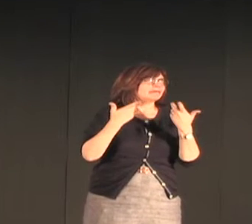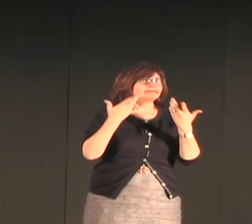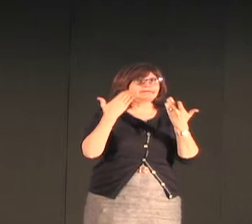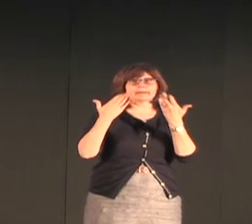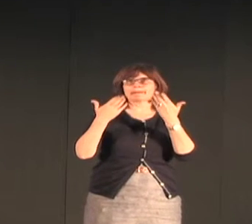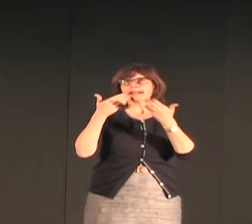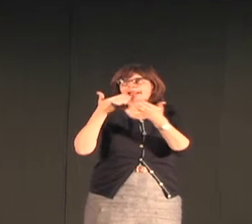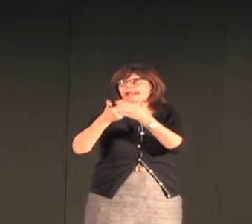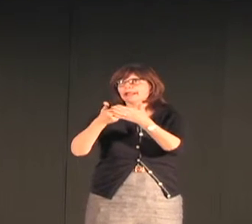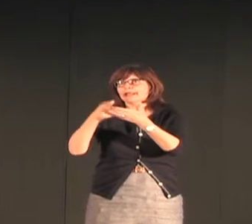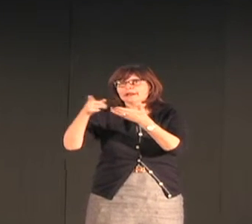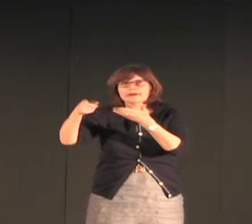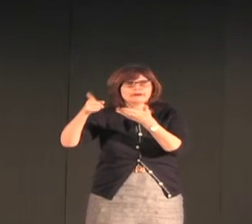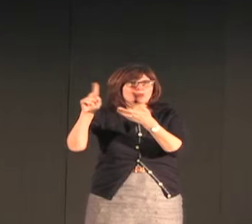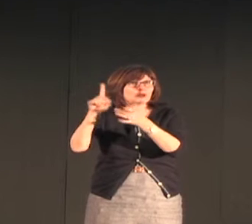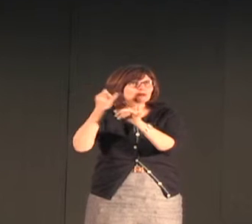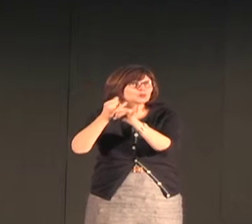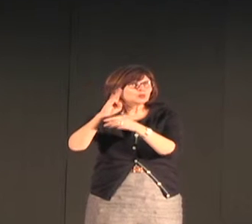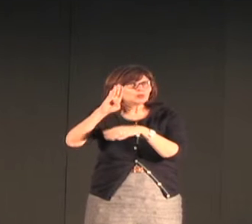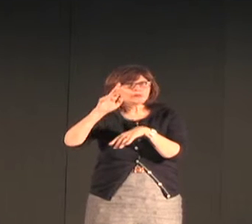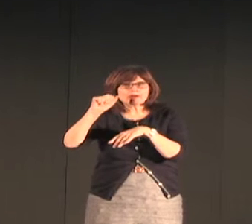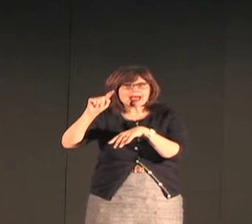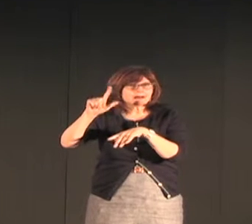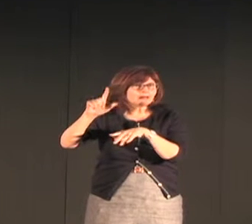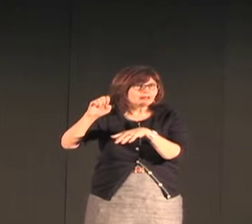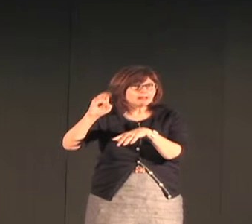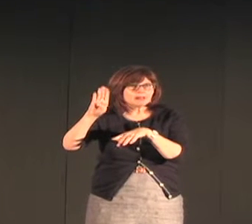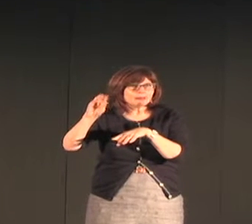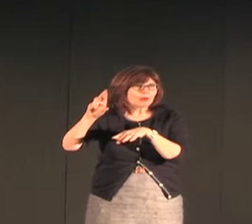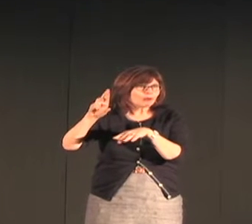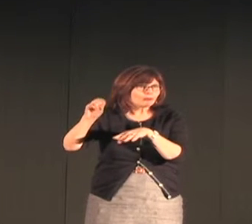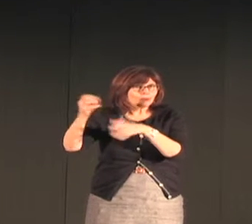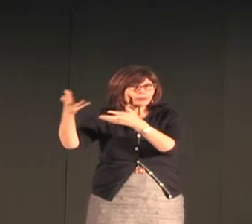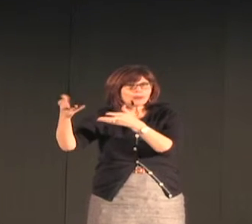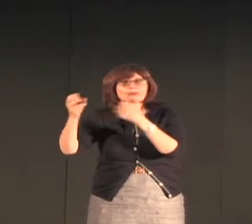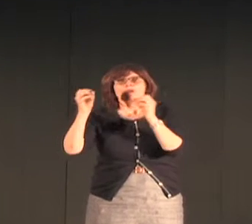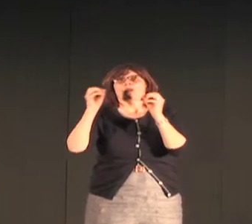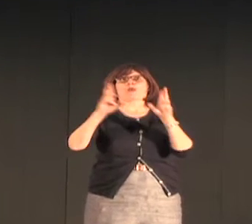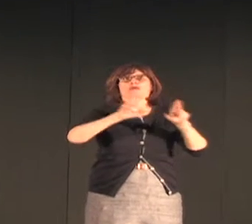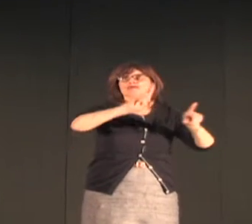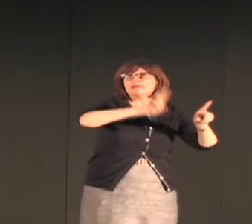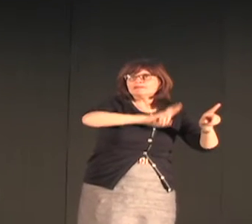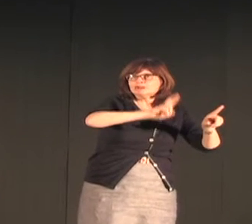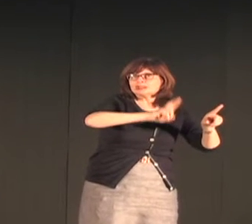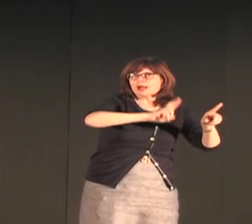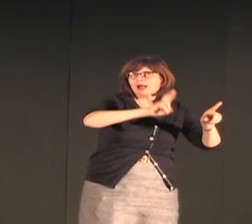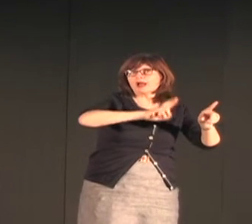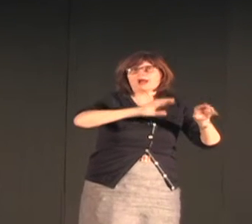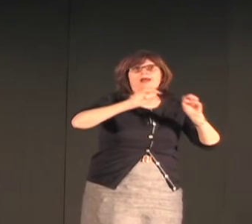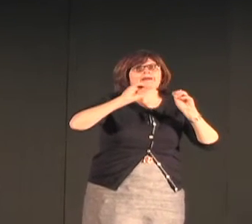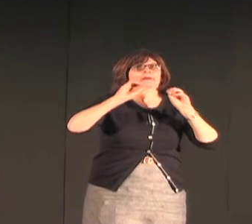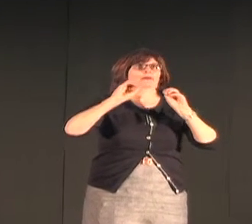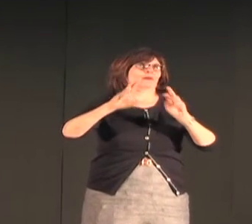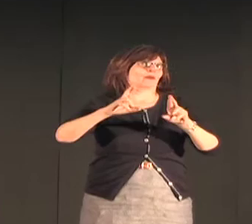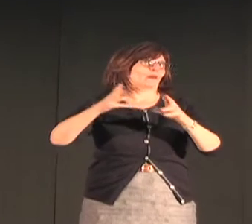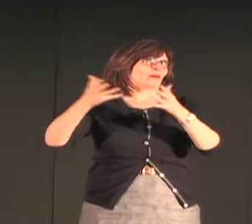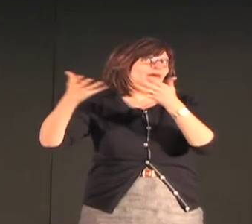perhaps living near a school for the deaf, like here in